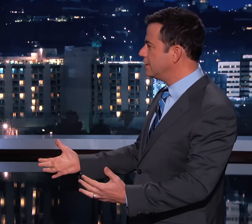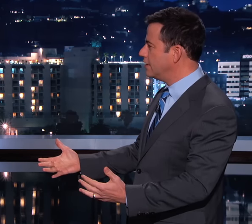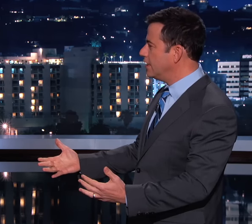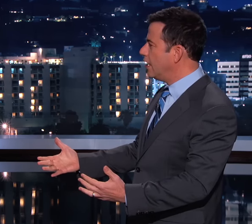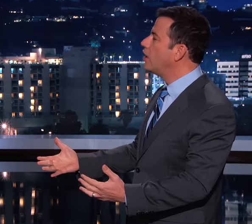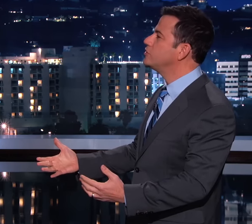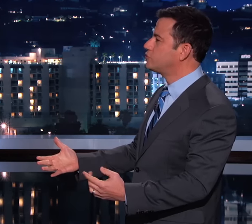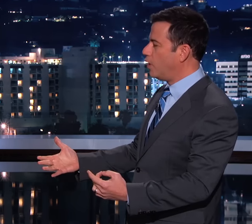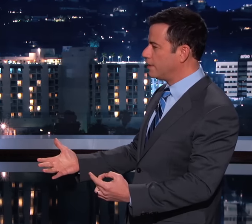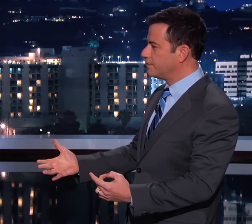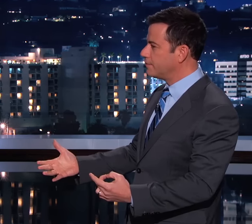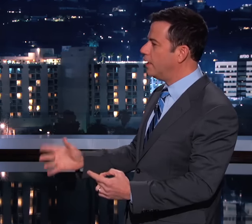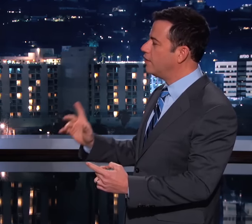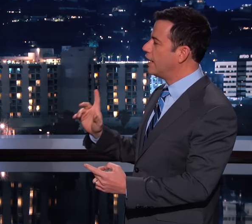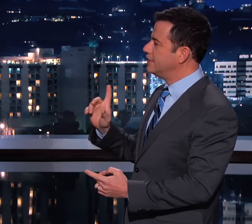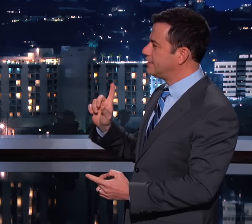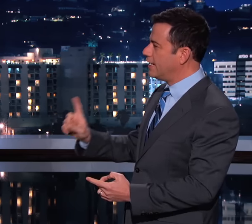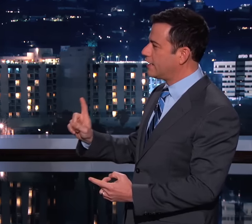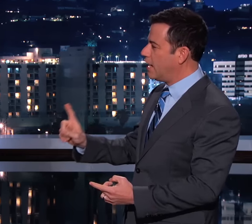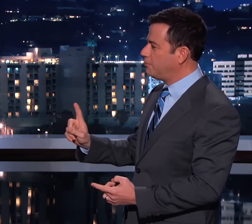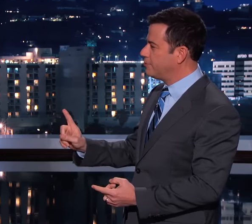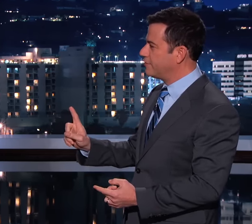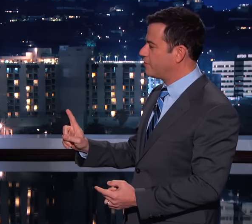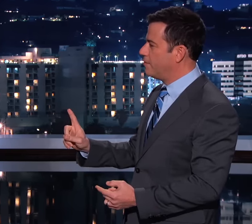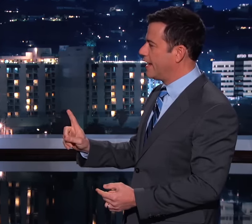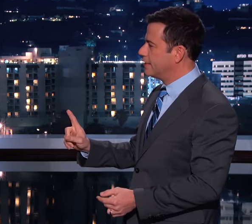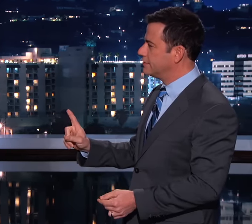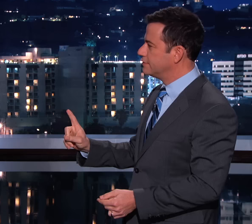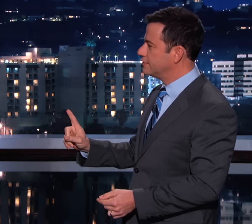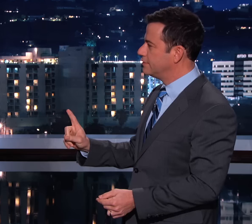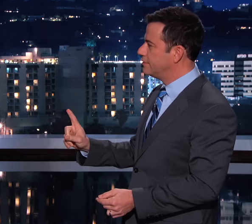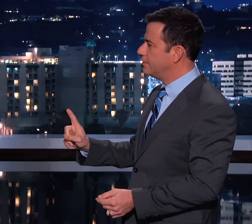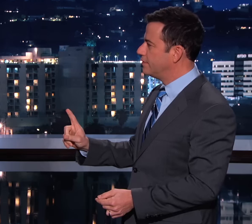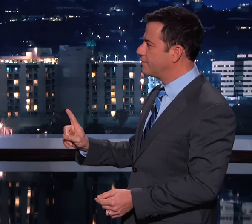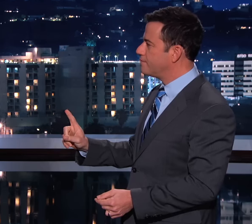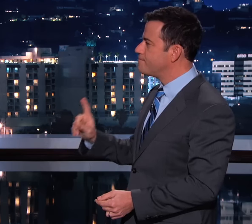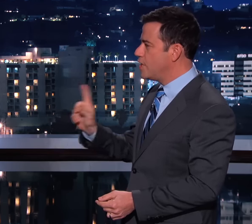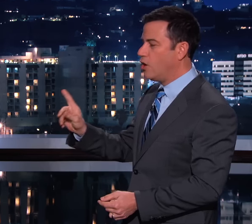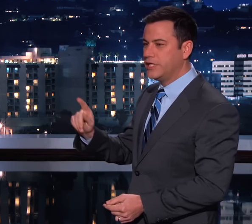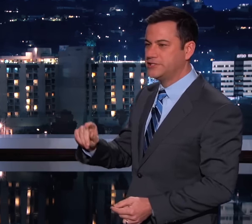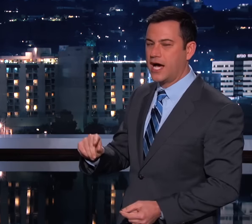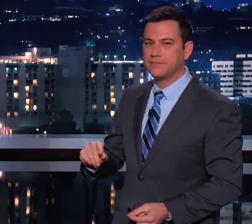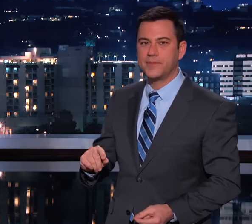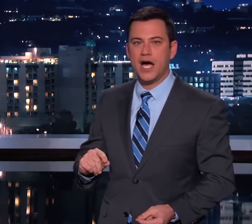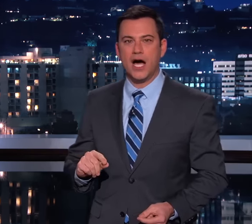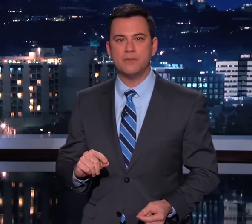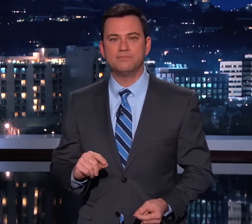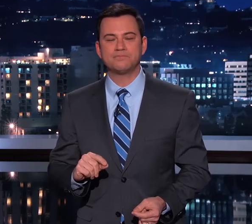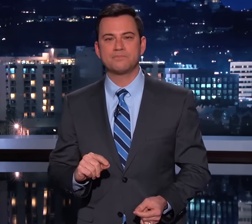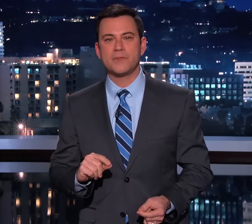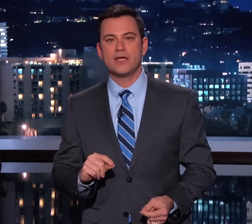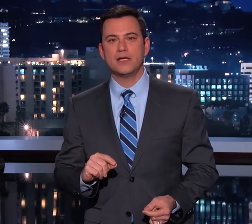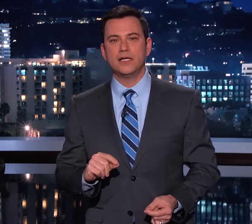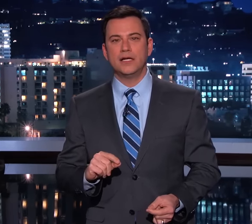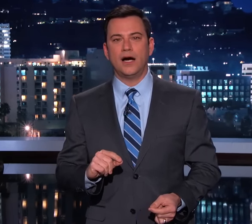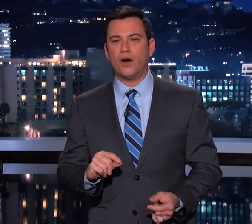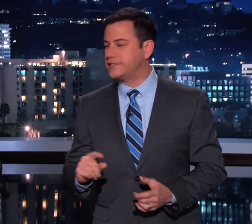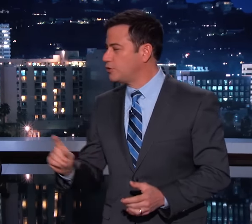one. Just one. Oh. And is that a compliment for a band? Um, yes, actually, it is. No, it is not. Um. All right. So